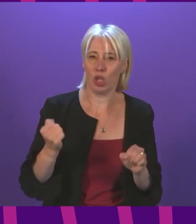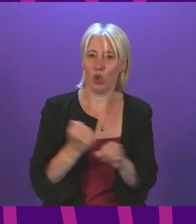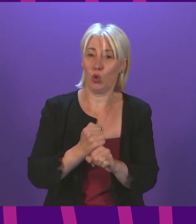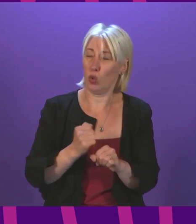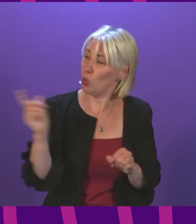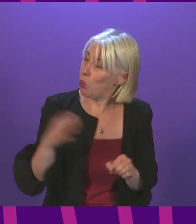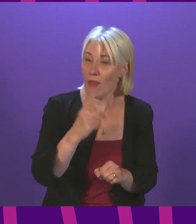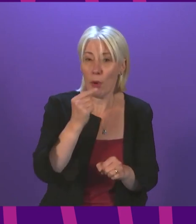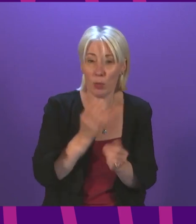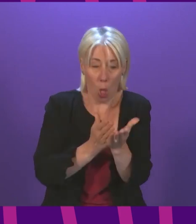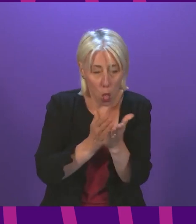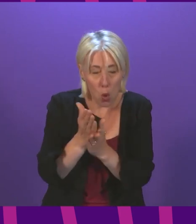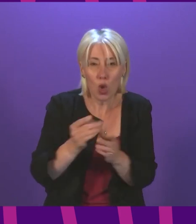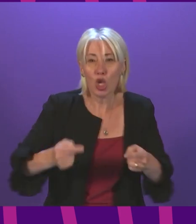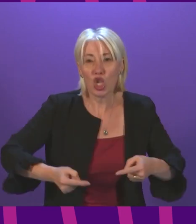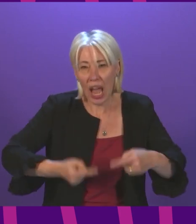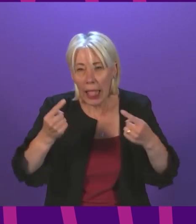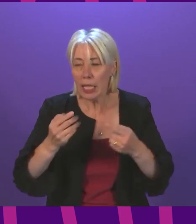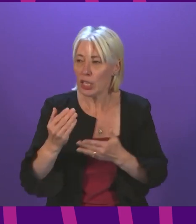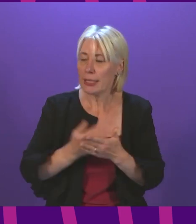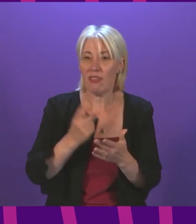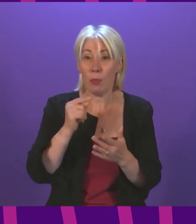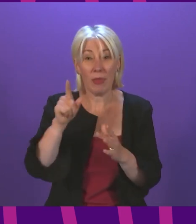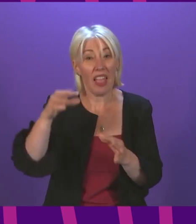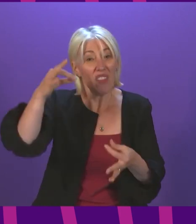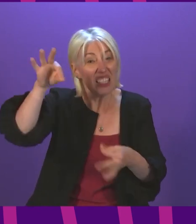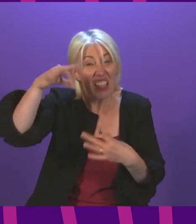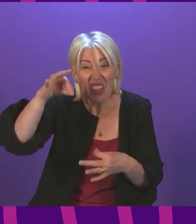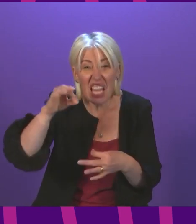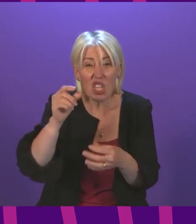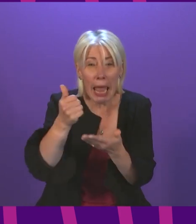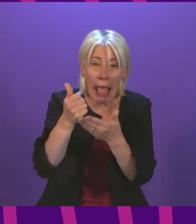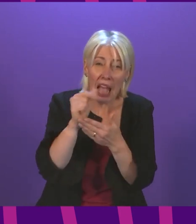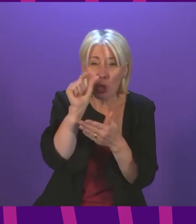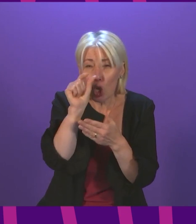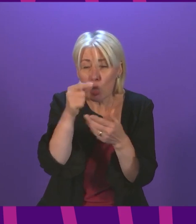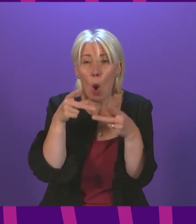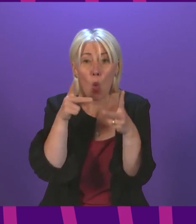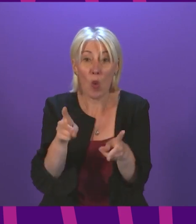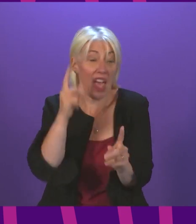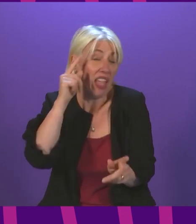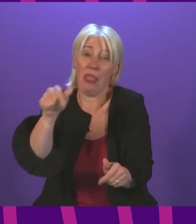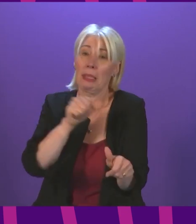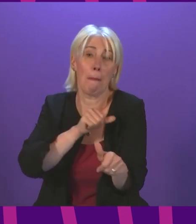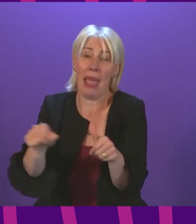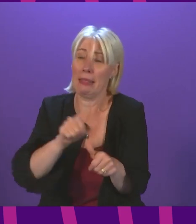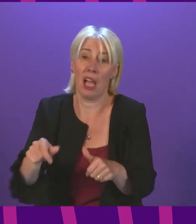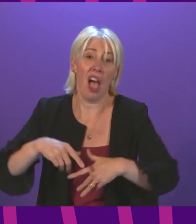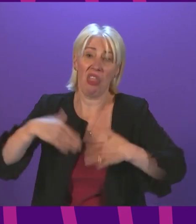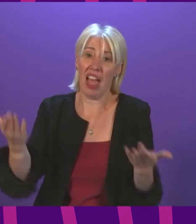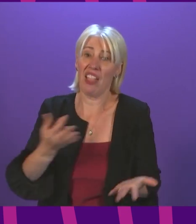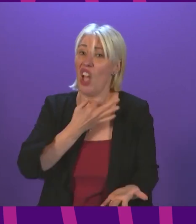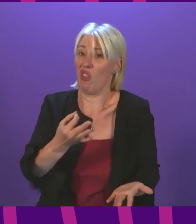challenges as safely as possible and if Covid certification can play even a small part in that then I think it's better than facing the